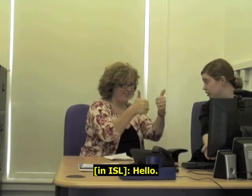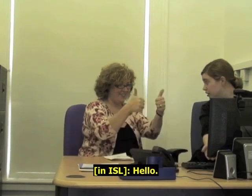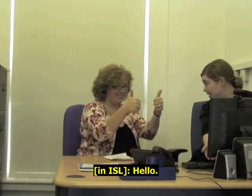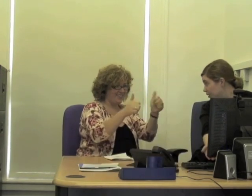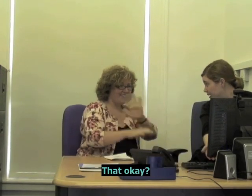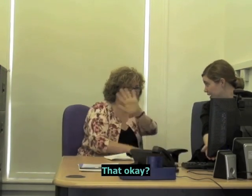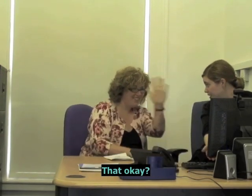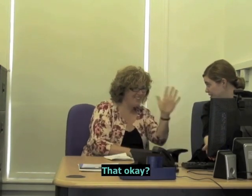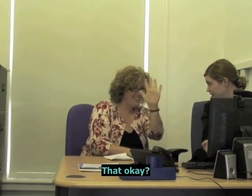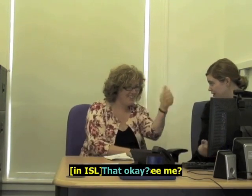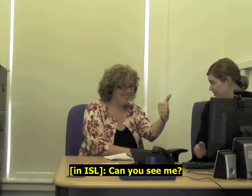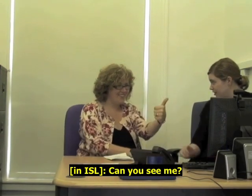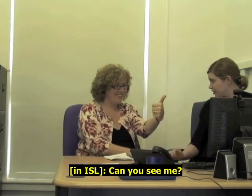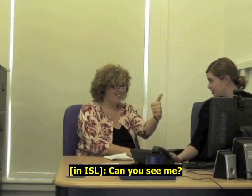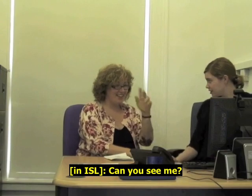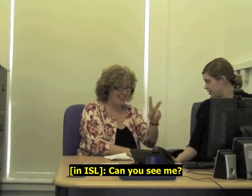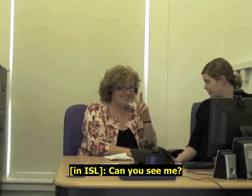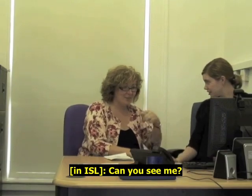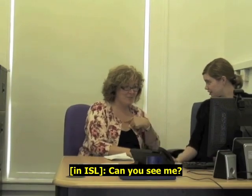Hello? Is that okay? Hi. Can you see me?